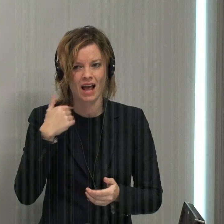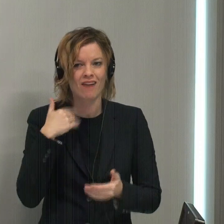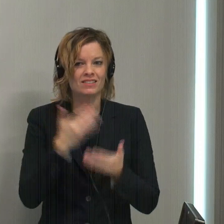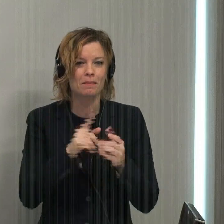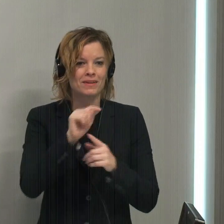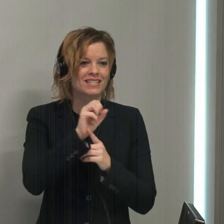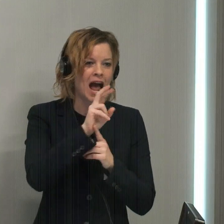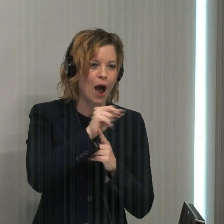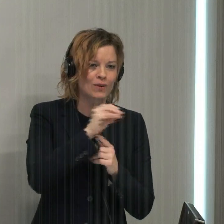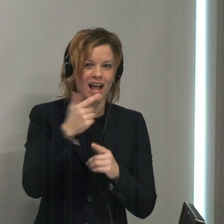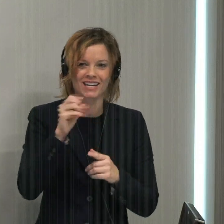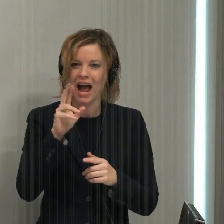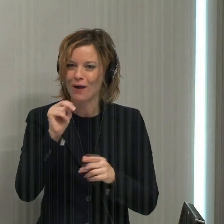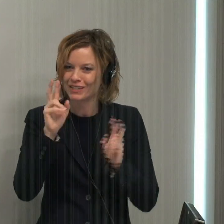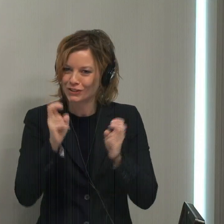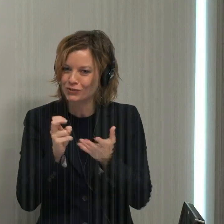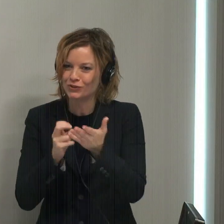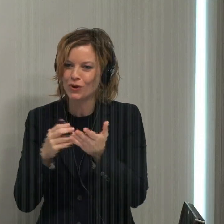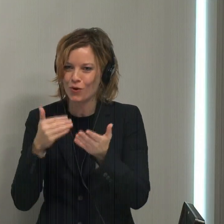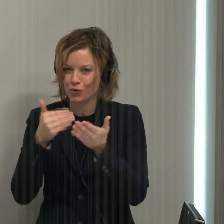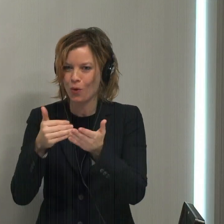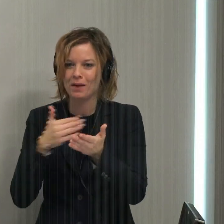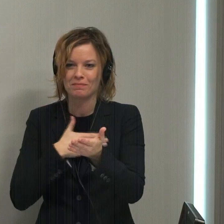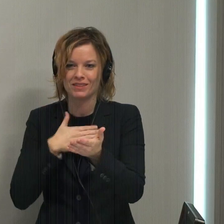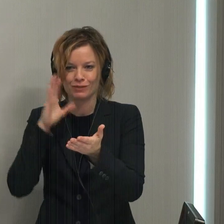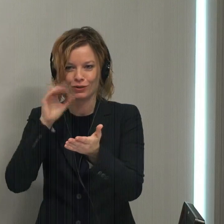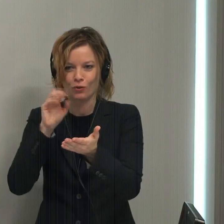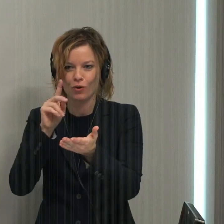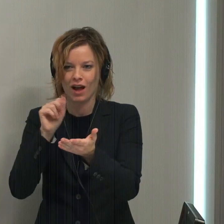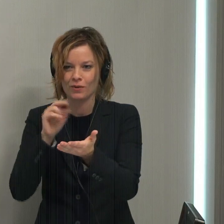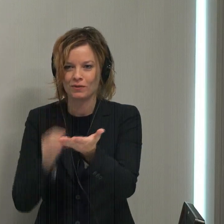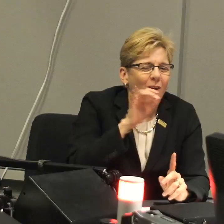and gown issues here. Go ahead, please, President Cordano.